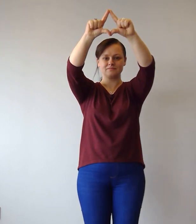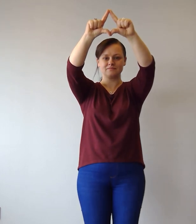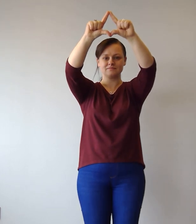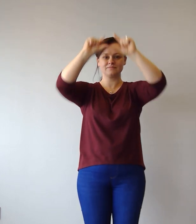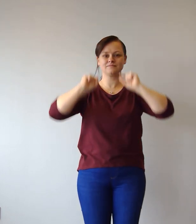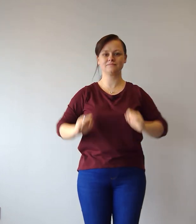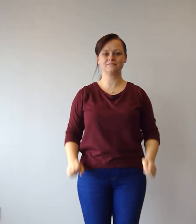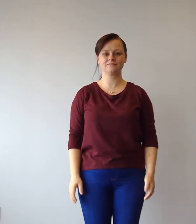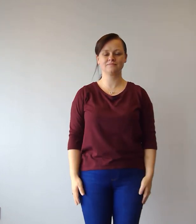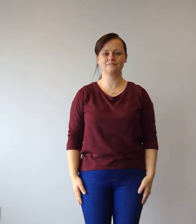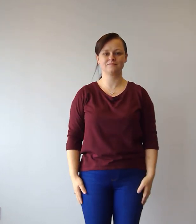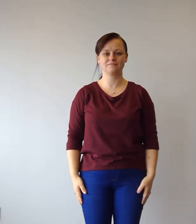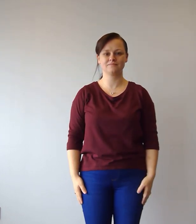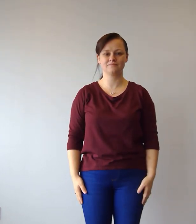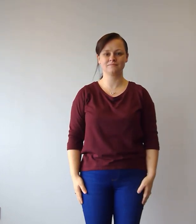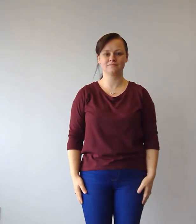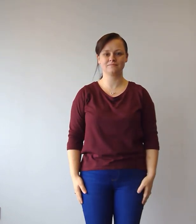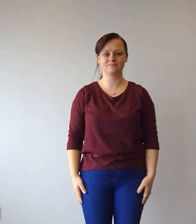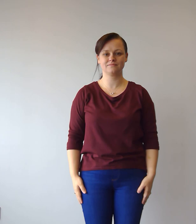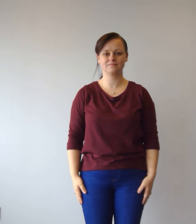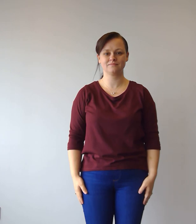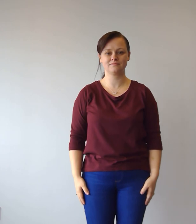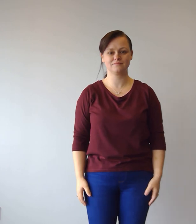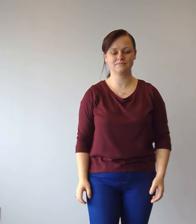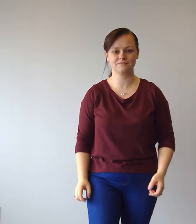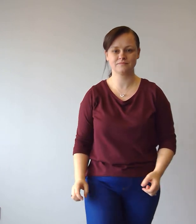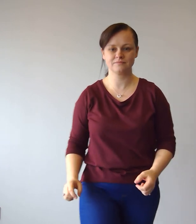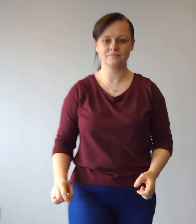Follow that star tonight.